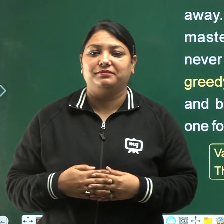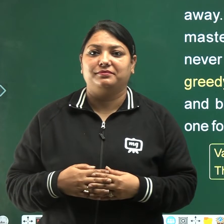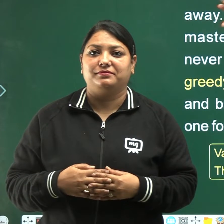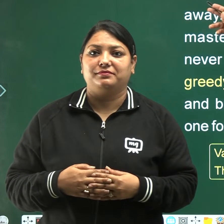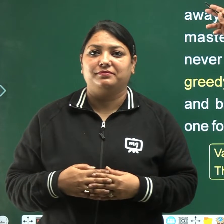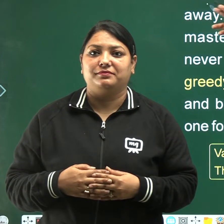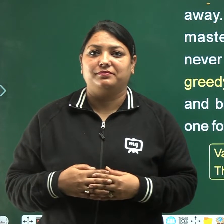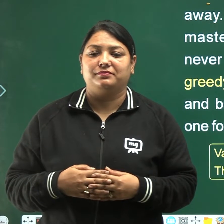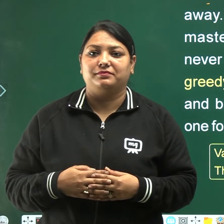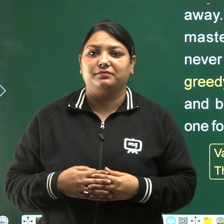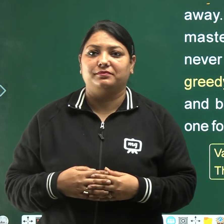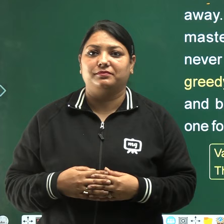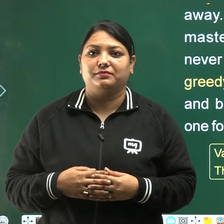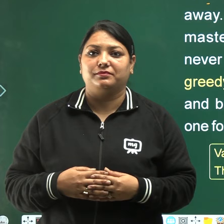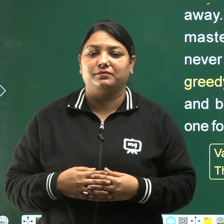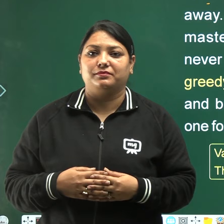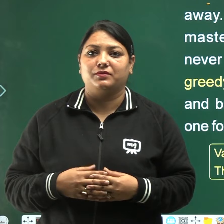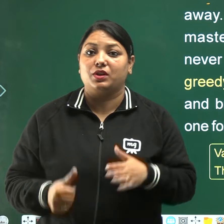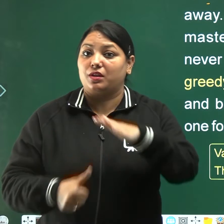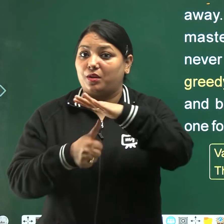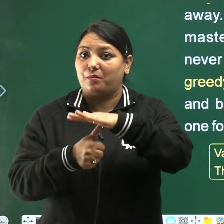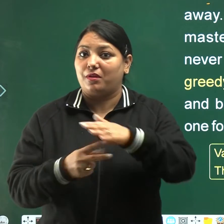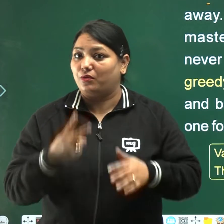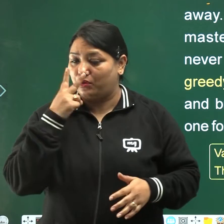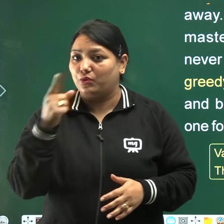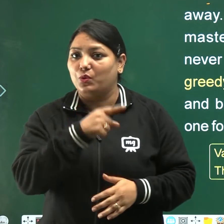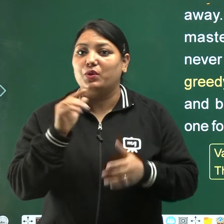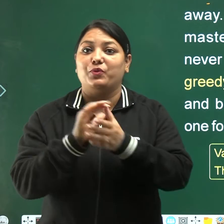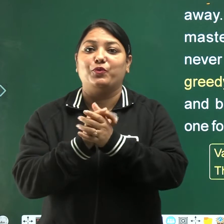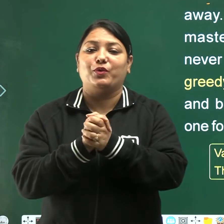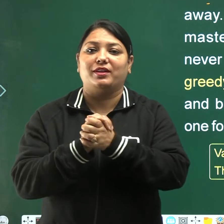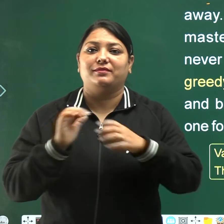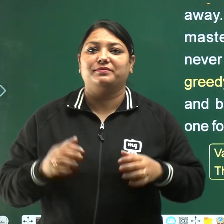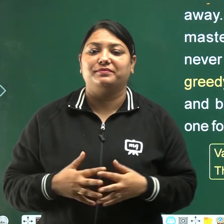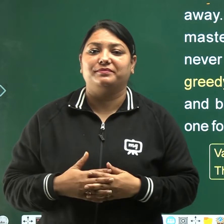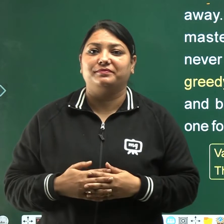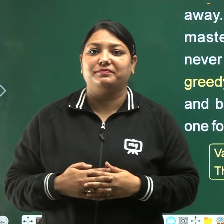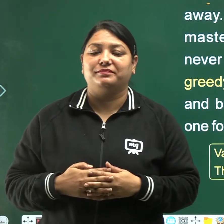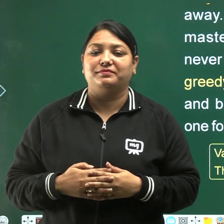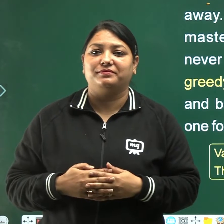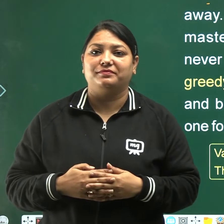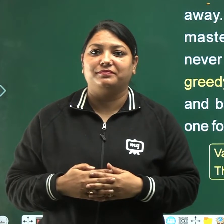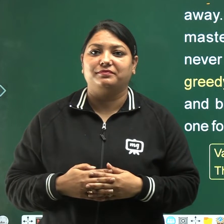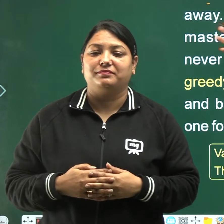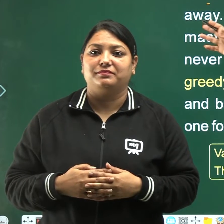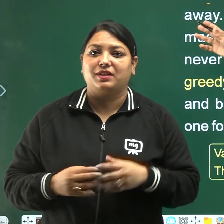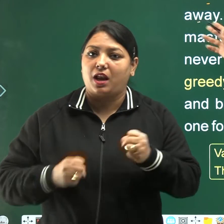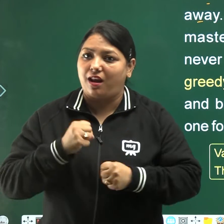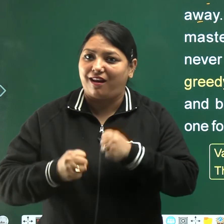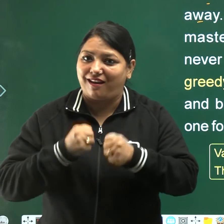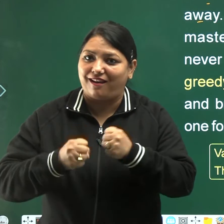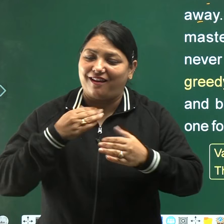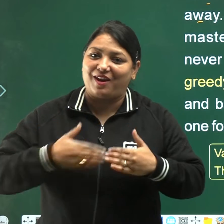The master saw his friend running away,